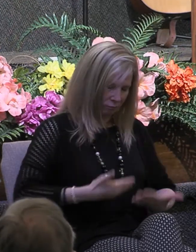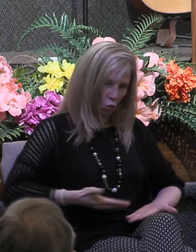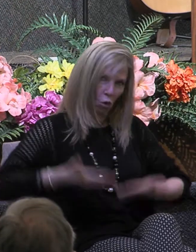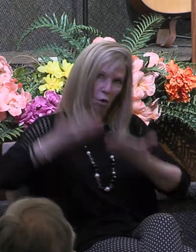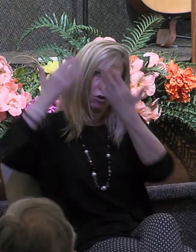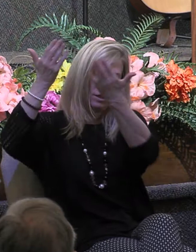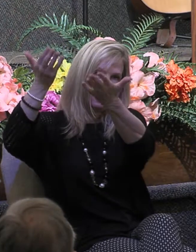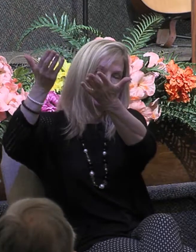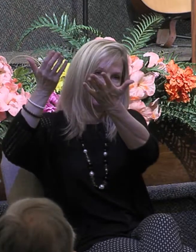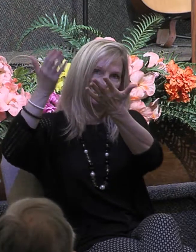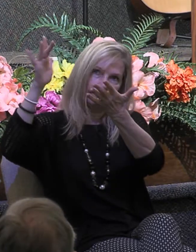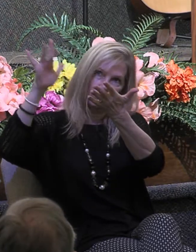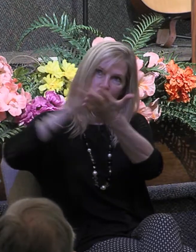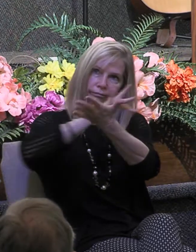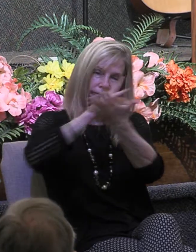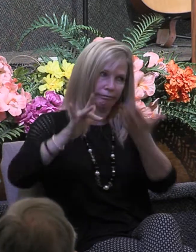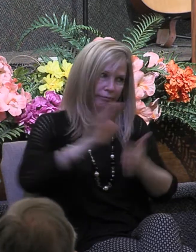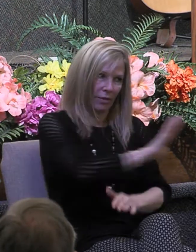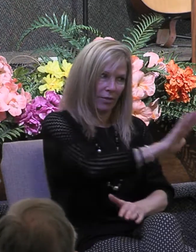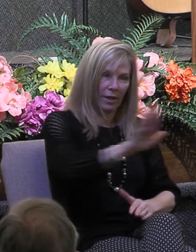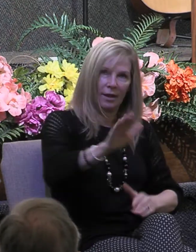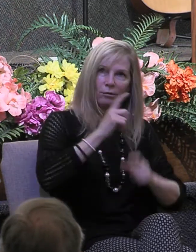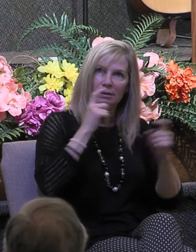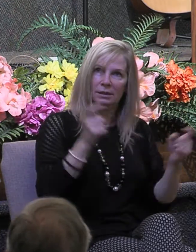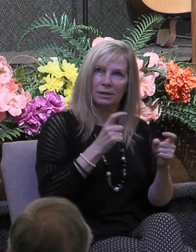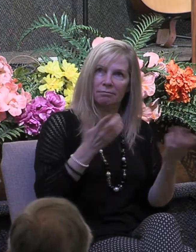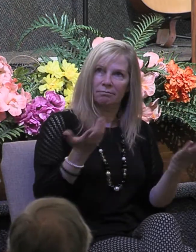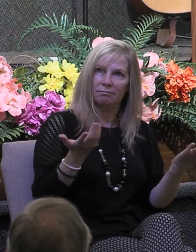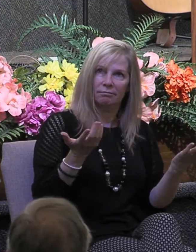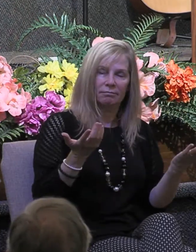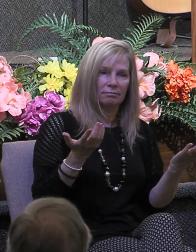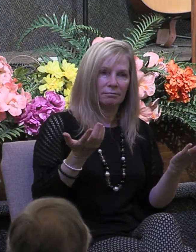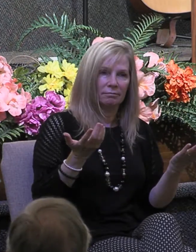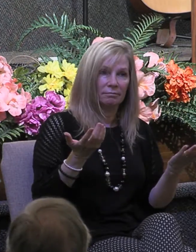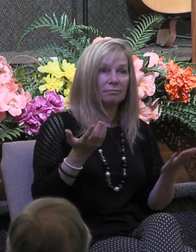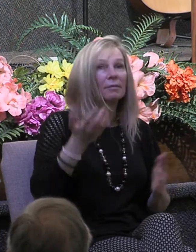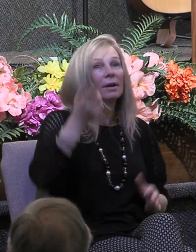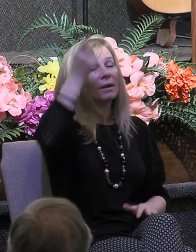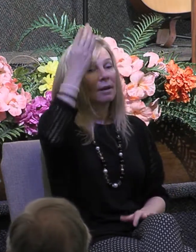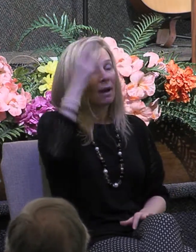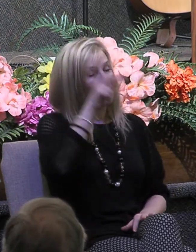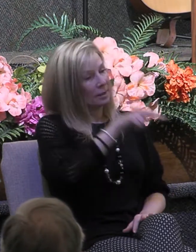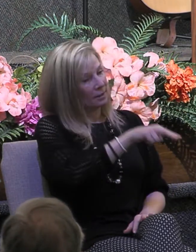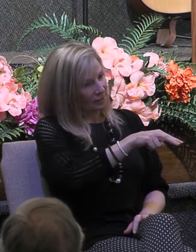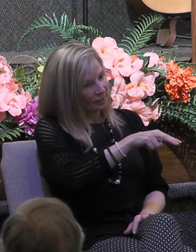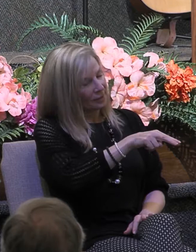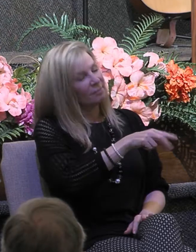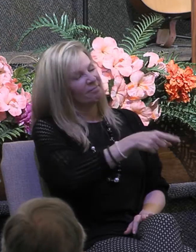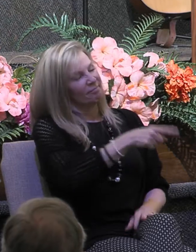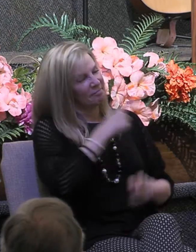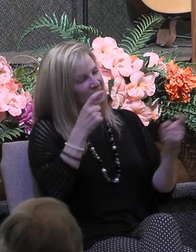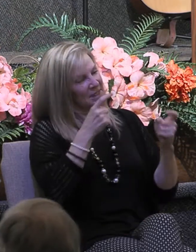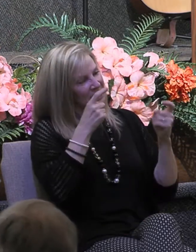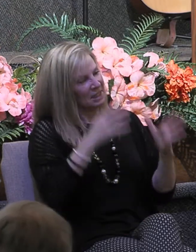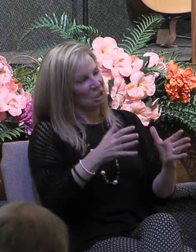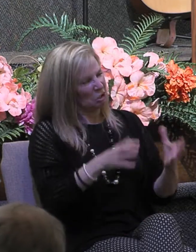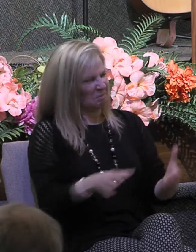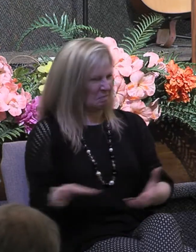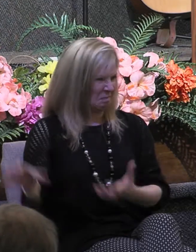in place of sinners like us as far as God the father was concerned he was a sinner he was treated as a sinner even though he had never